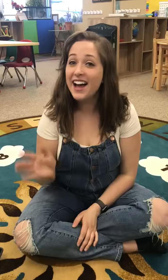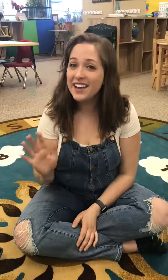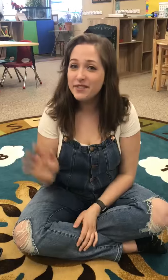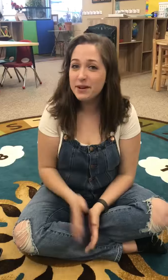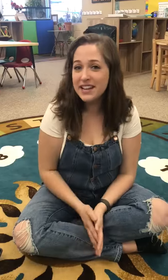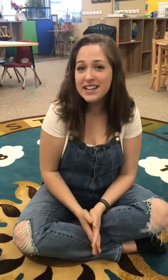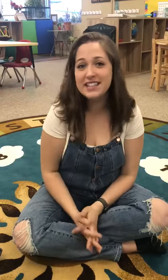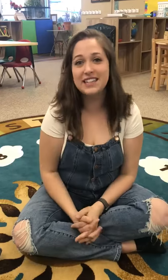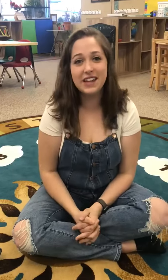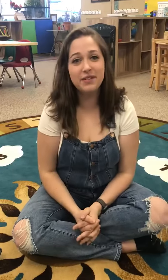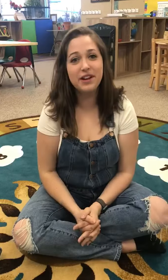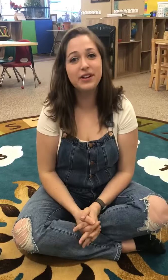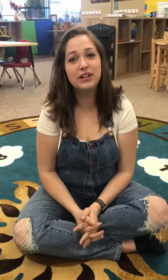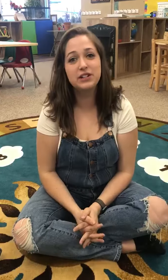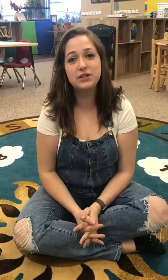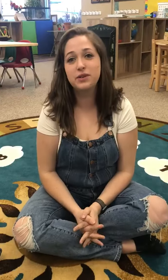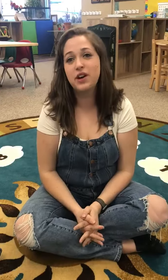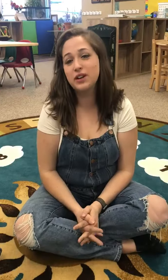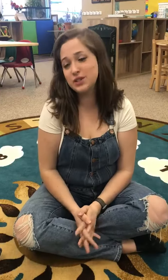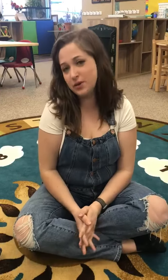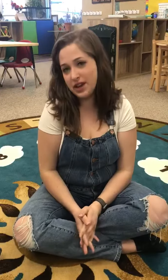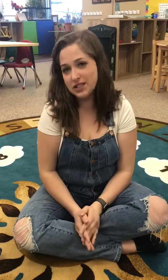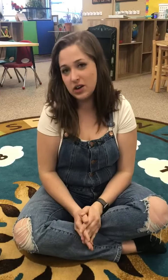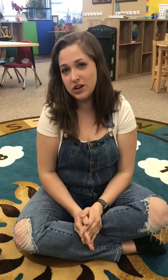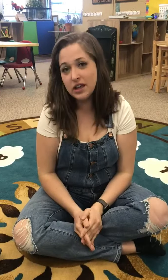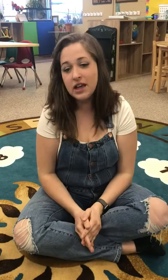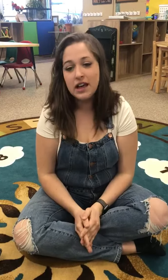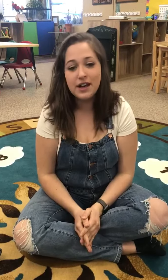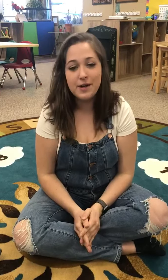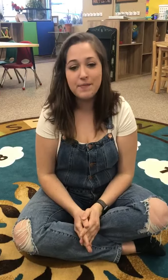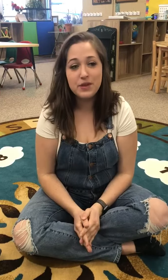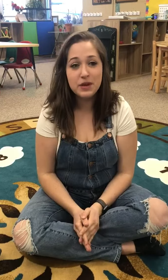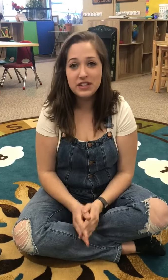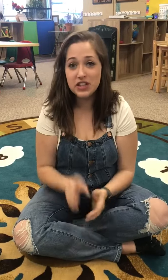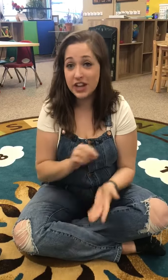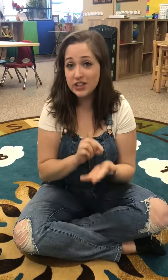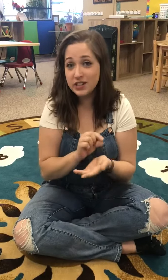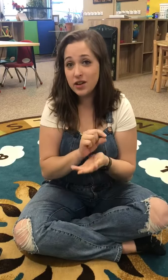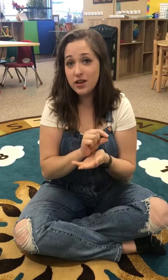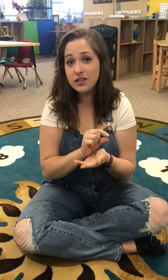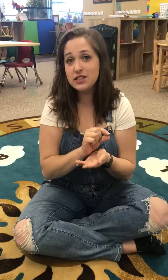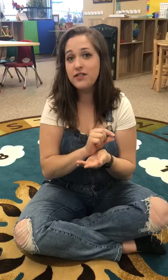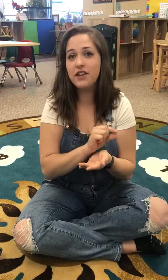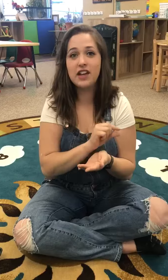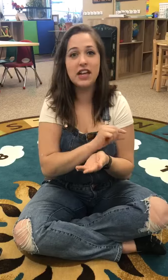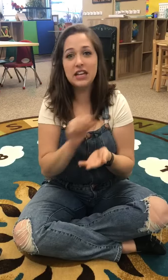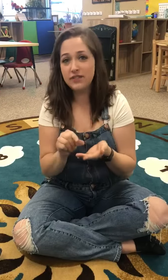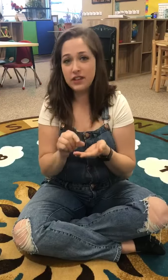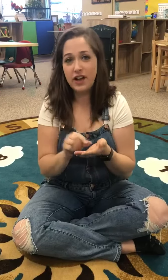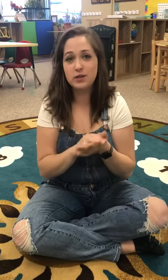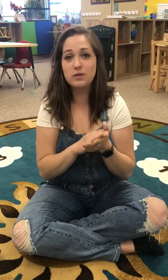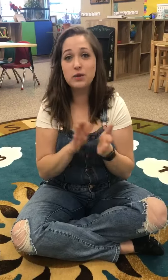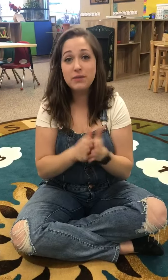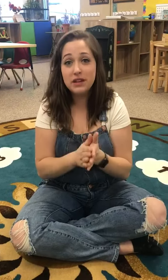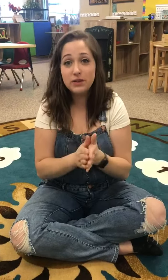hi everybody tonight we are gonna do our stone cat song you can change this song to fit any of the classrooms so minnows